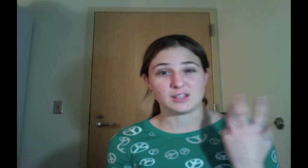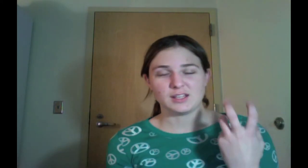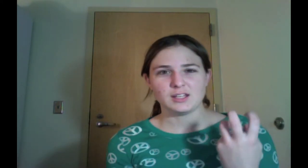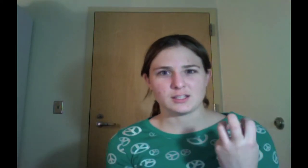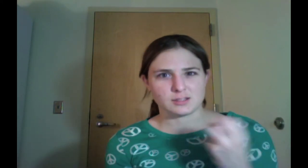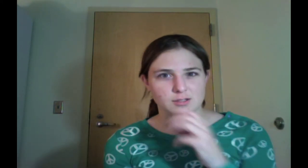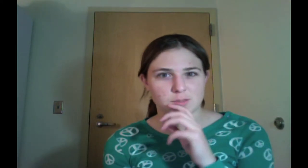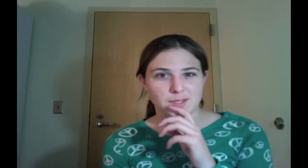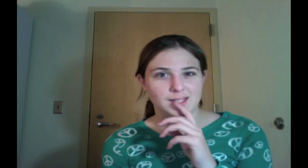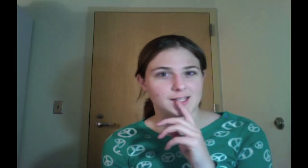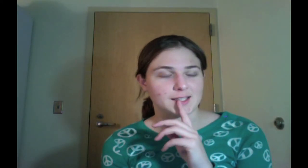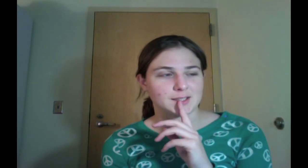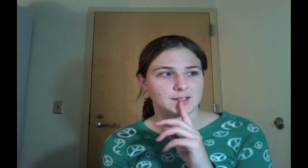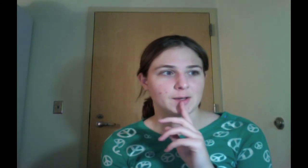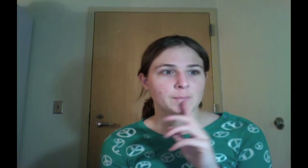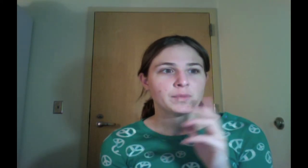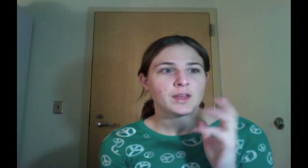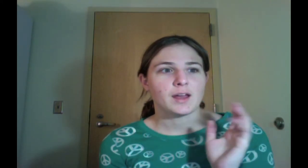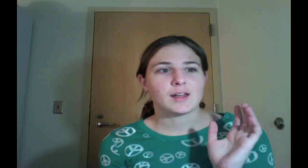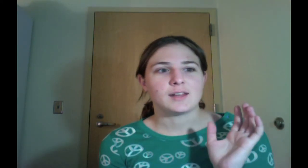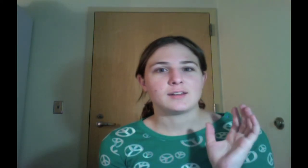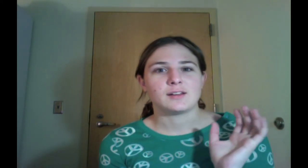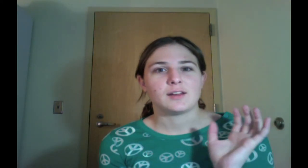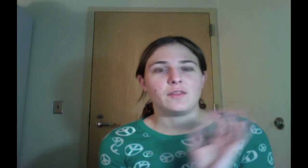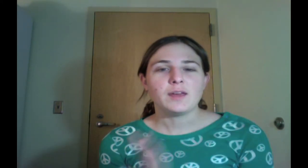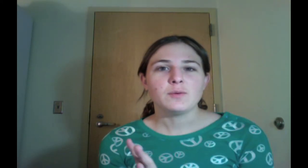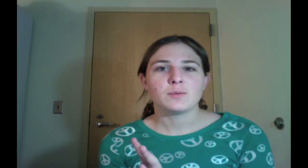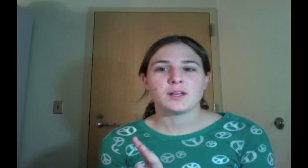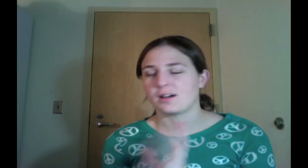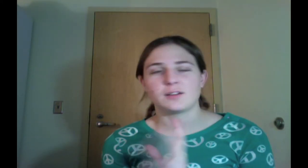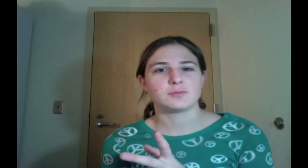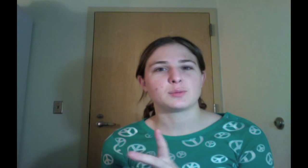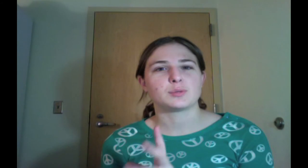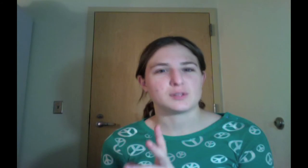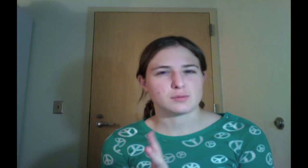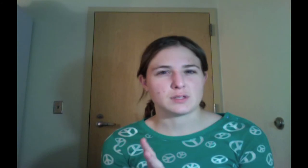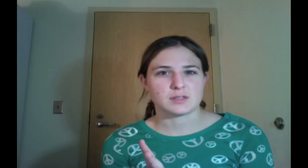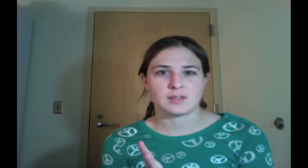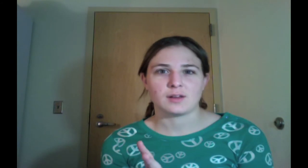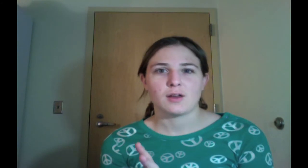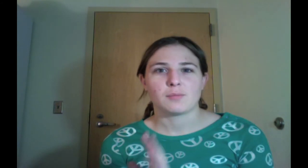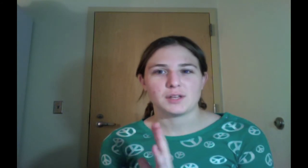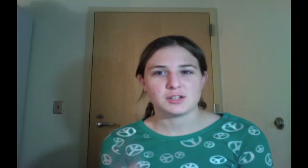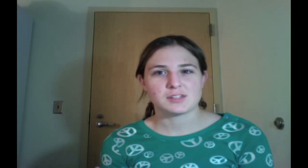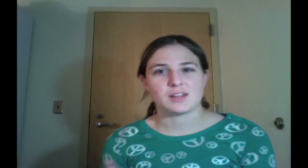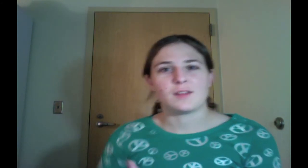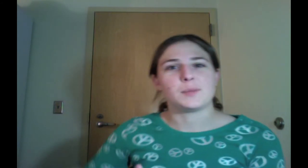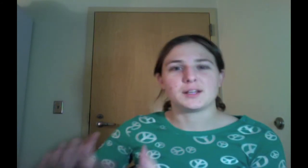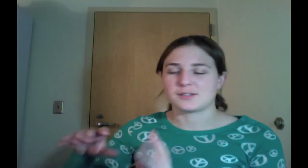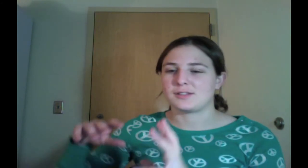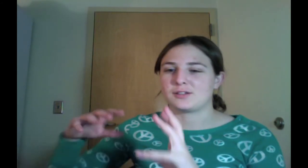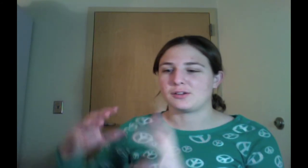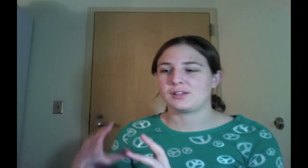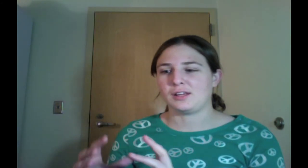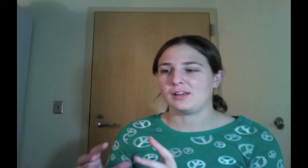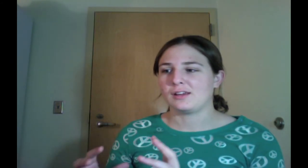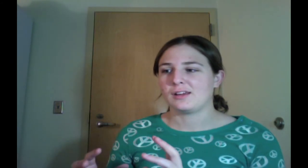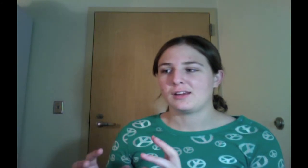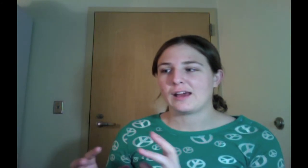Indians. It should be the icon. And they would win. I don't remember his reasoning, but he just said that because the Turkey has